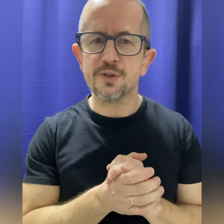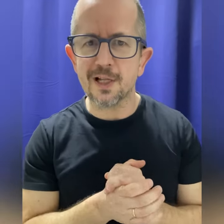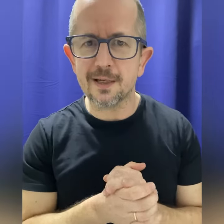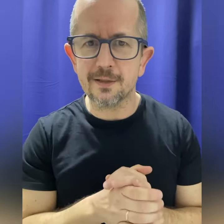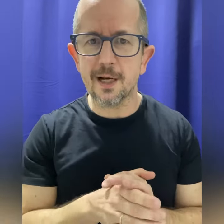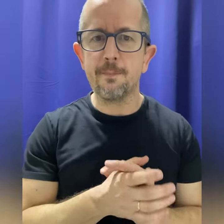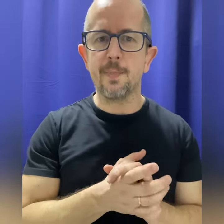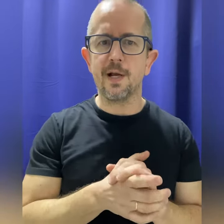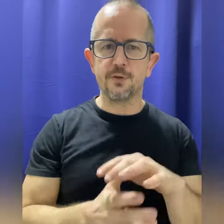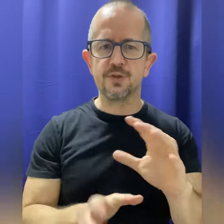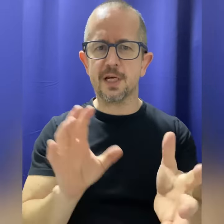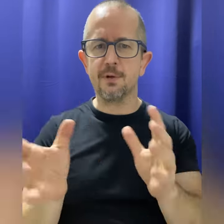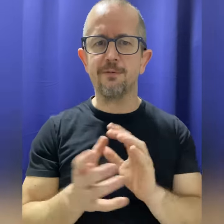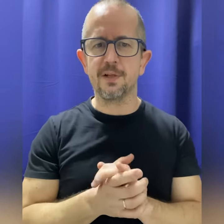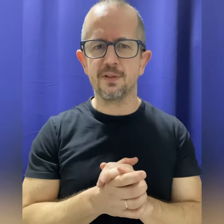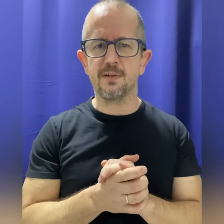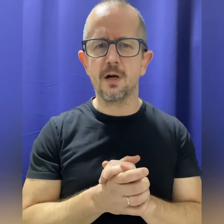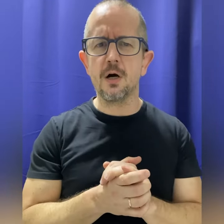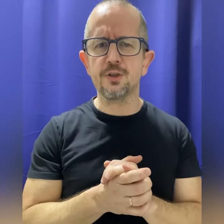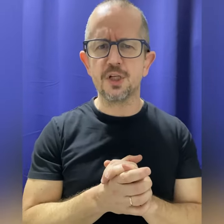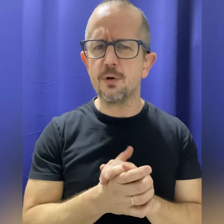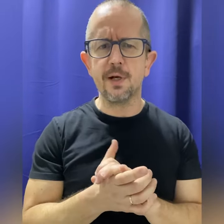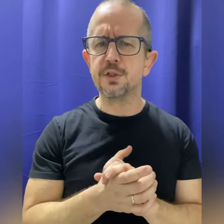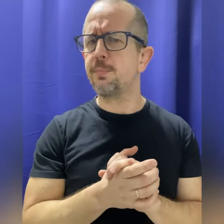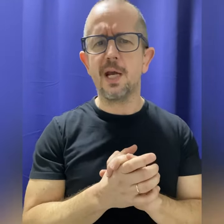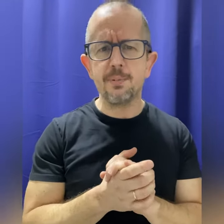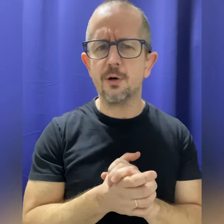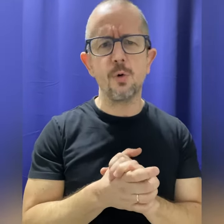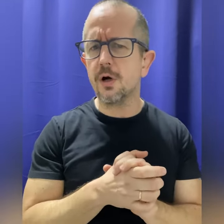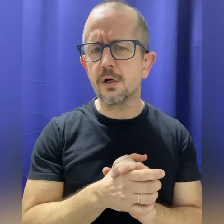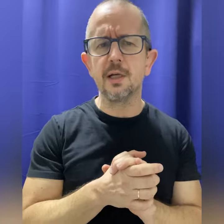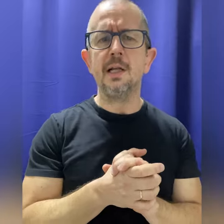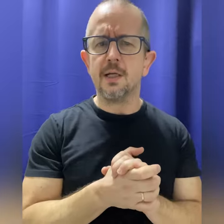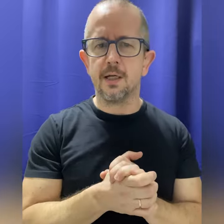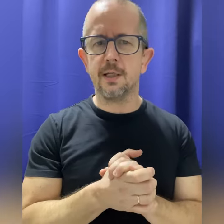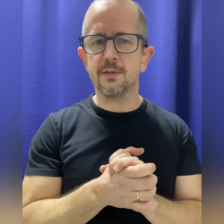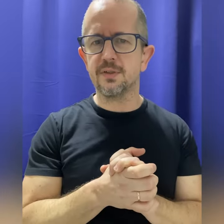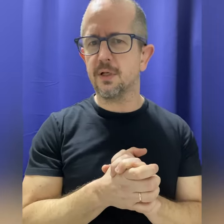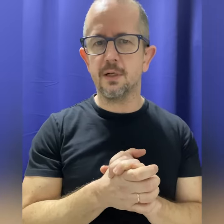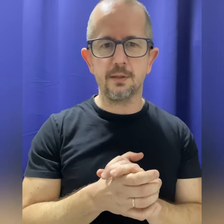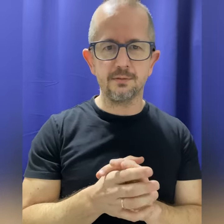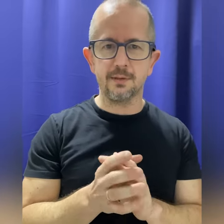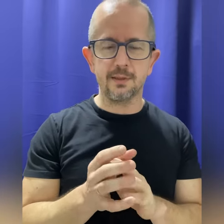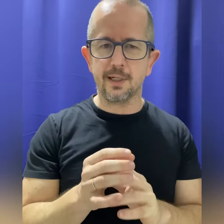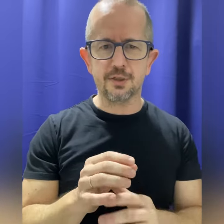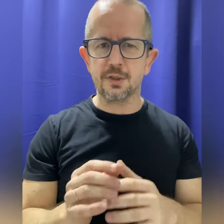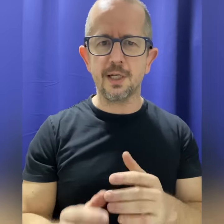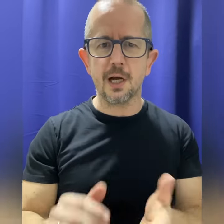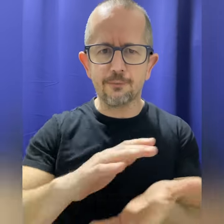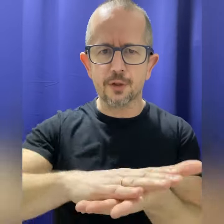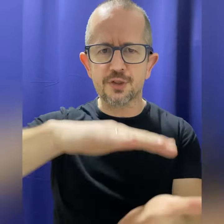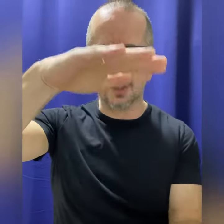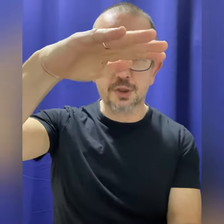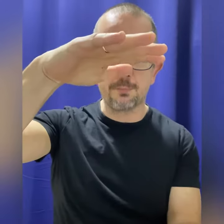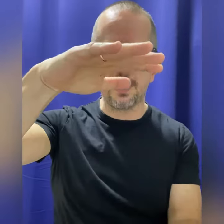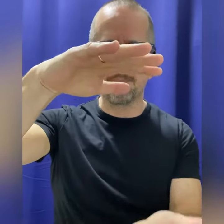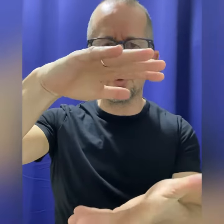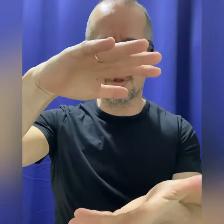like a nightmare to some of us. Oh, so much paperwork and actually I've got such a big book.